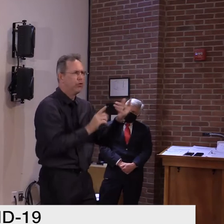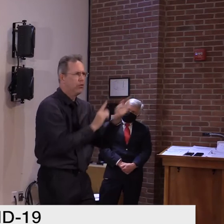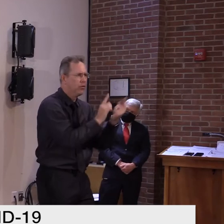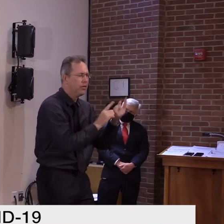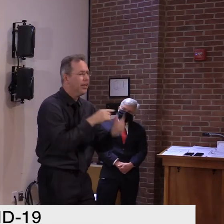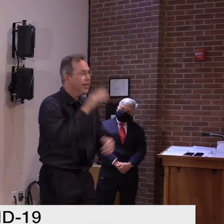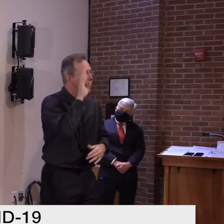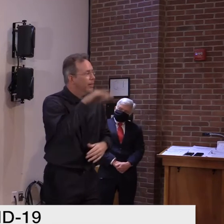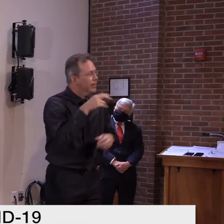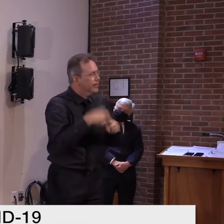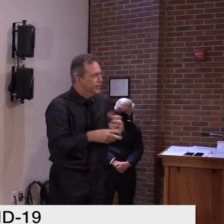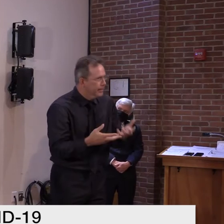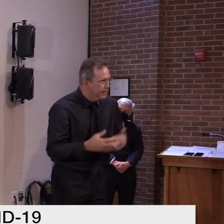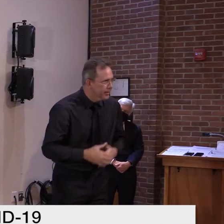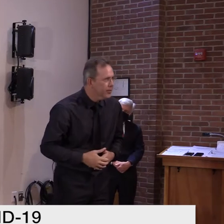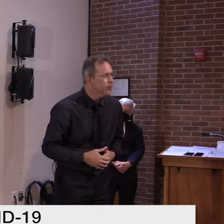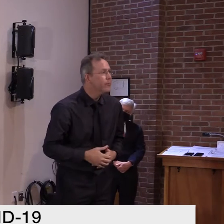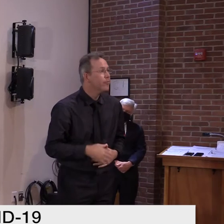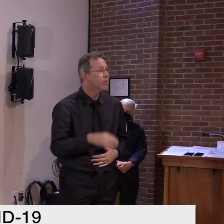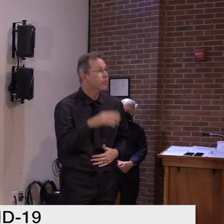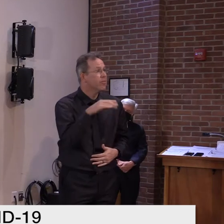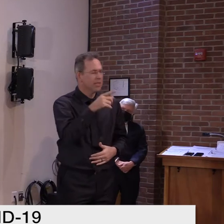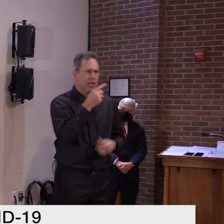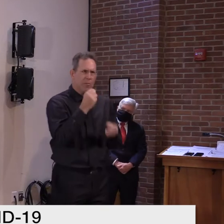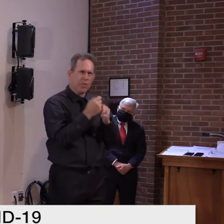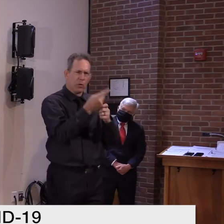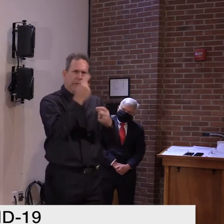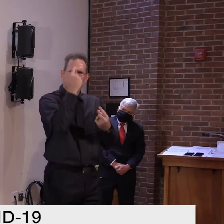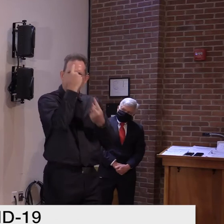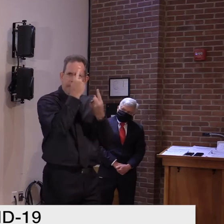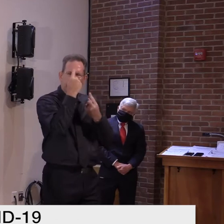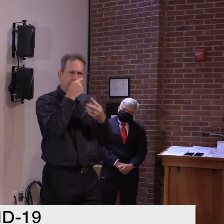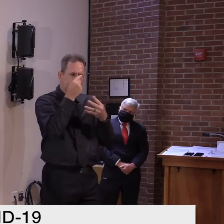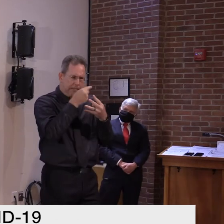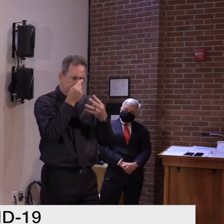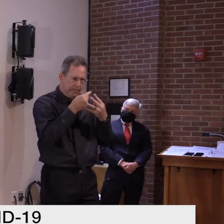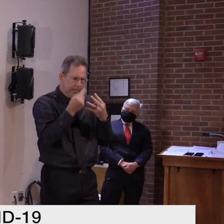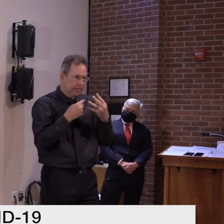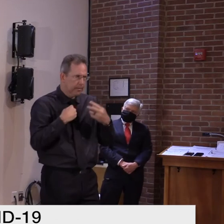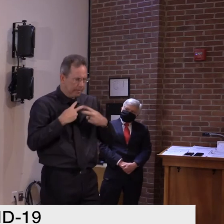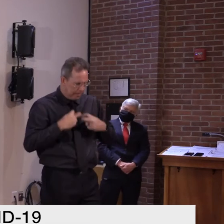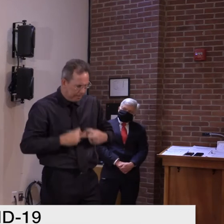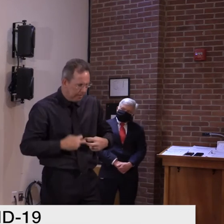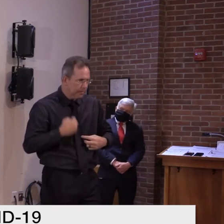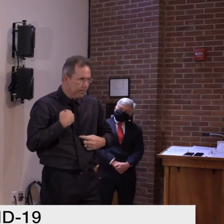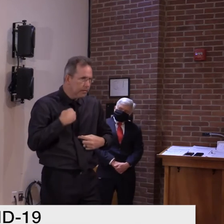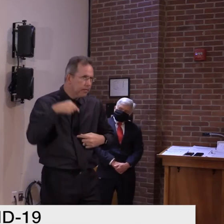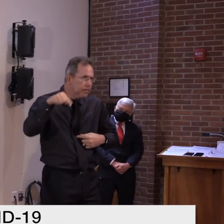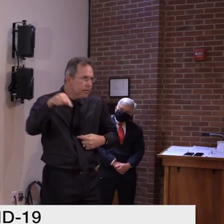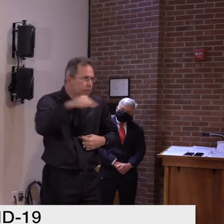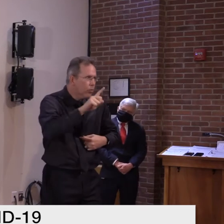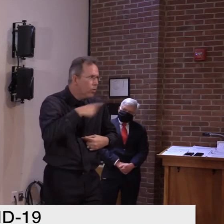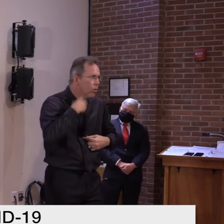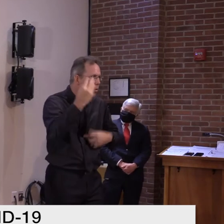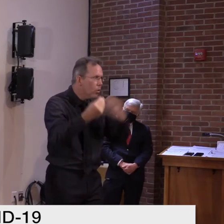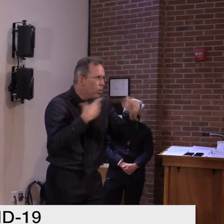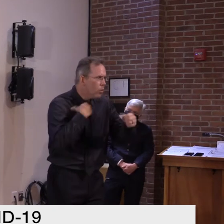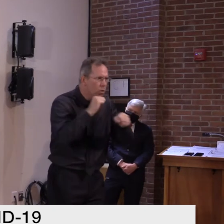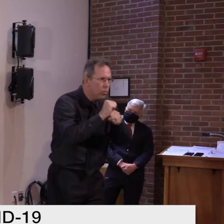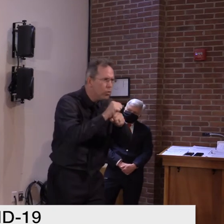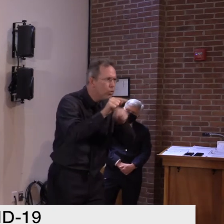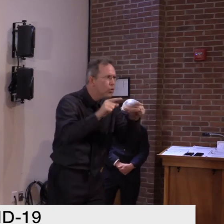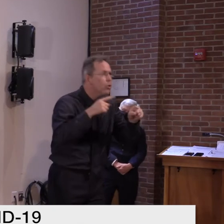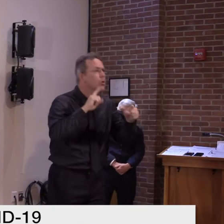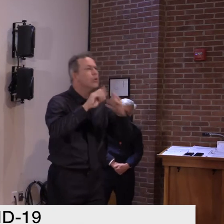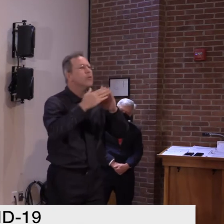unfortunate thinking about what you're doing every day, which, um, I think will become very natural, but at the same time, um,